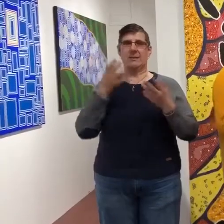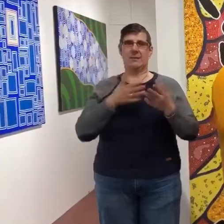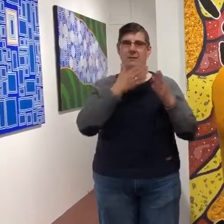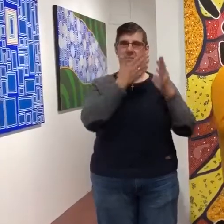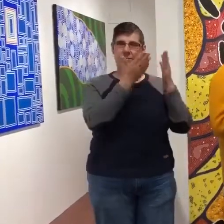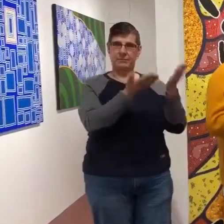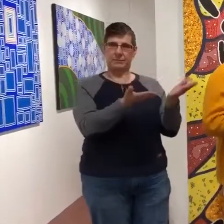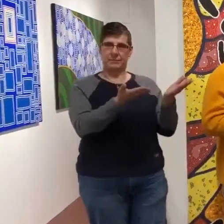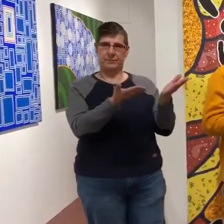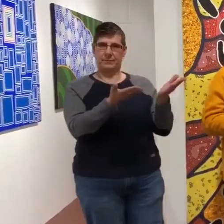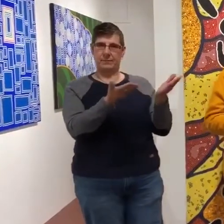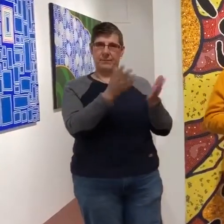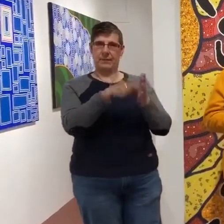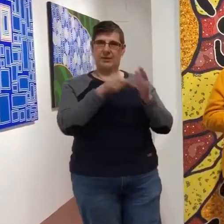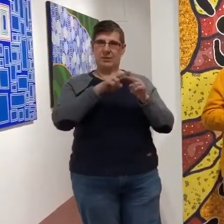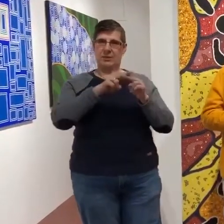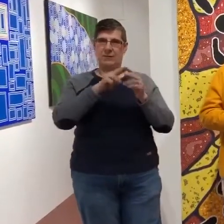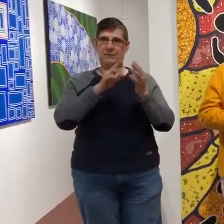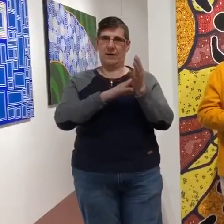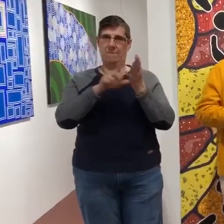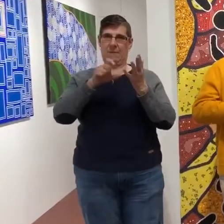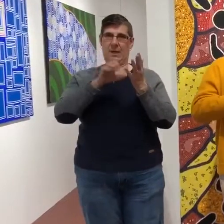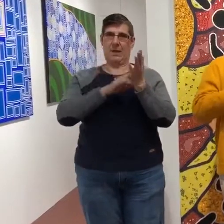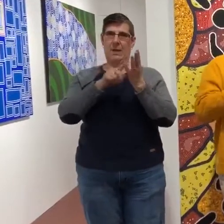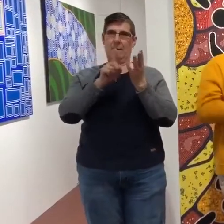Anthony. I'd like to introduce you.